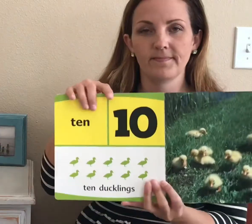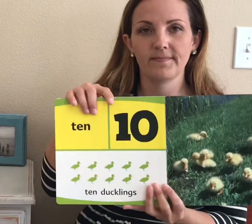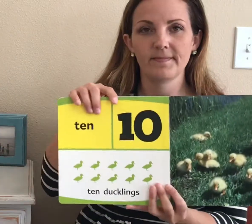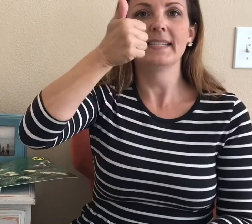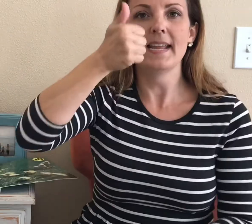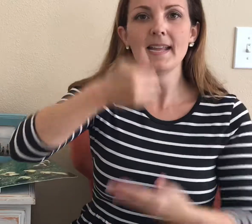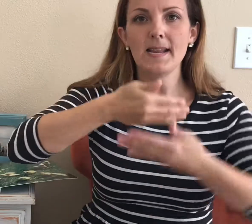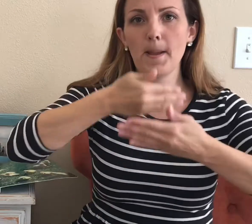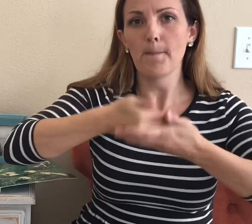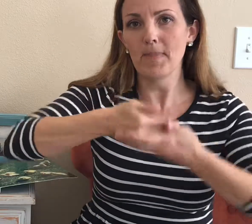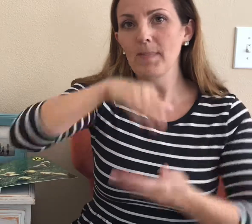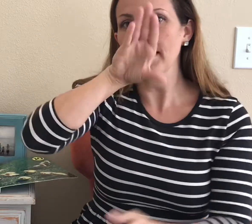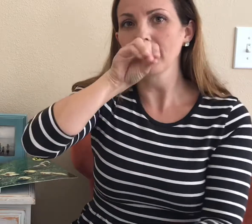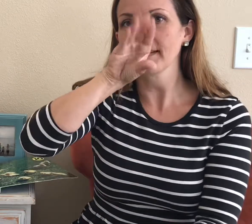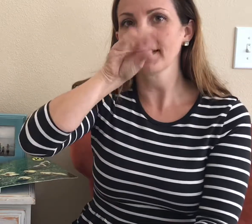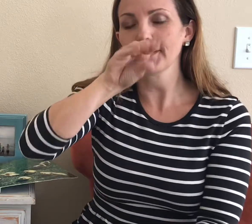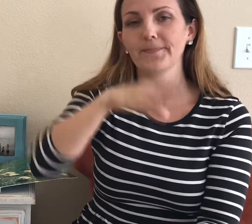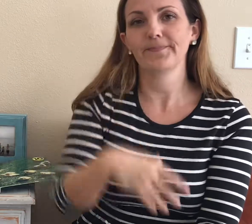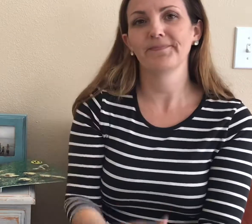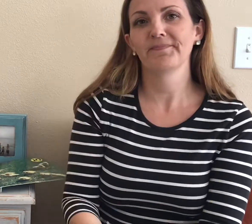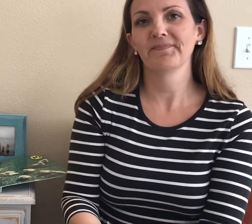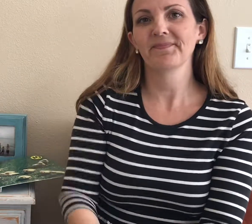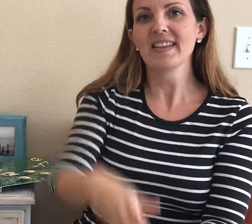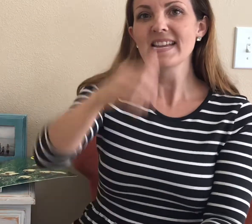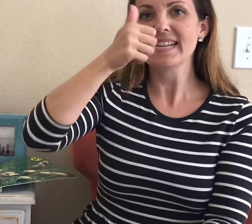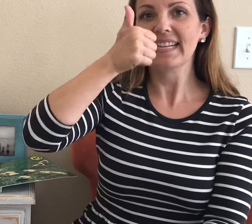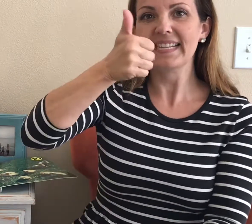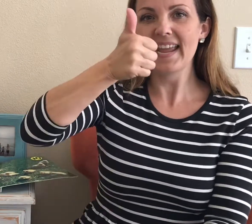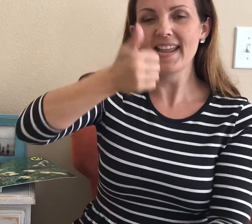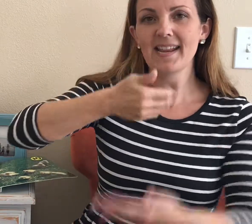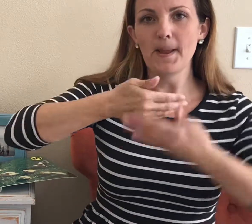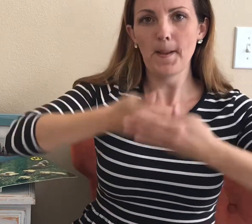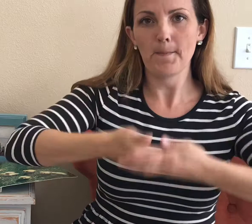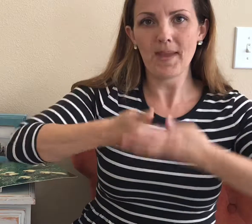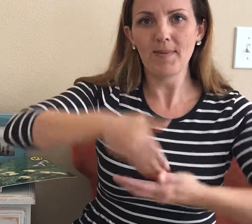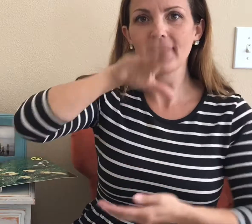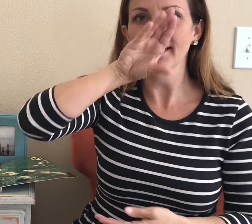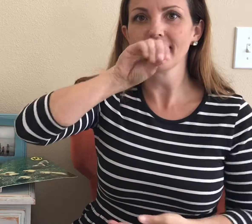Ten baby ducks. Ten baby ducks.